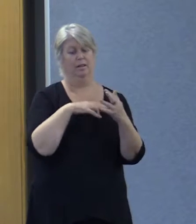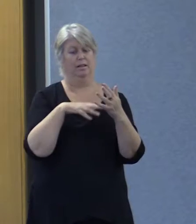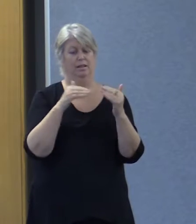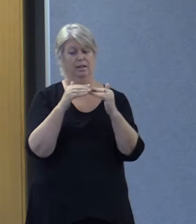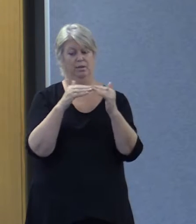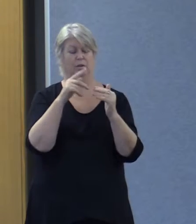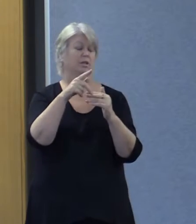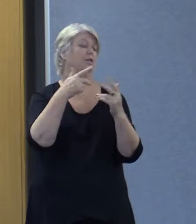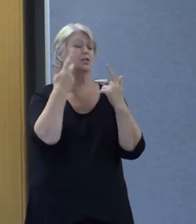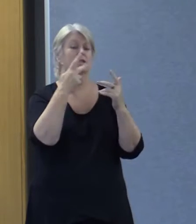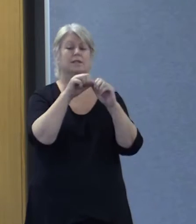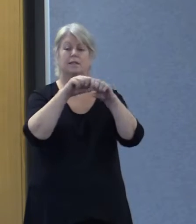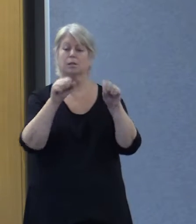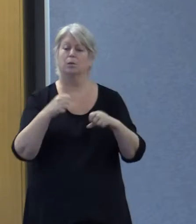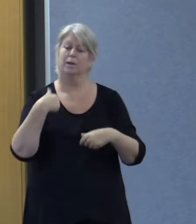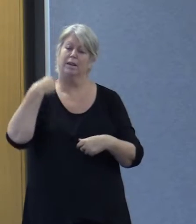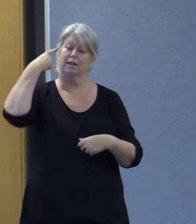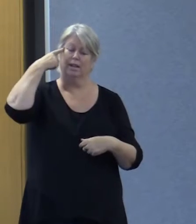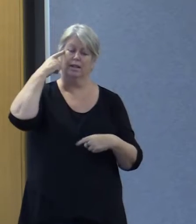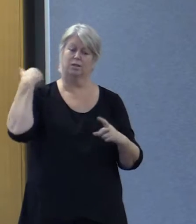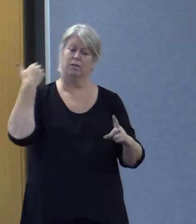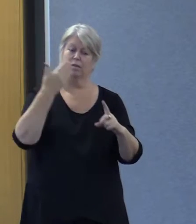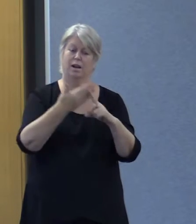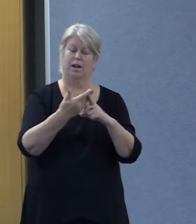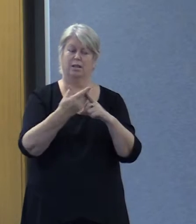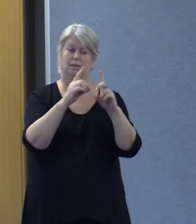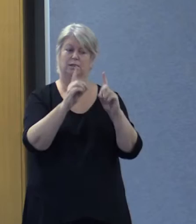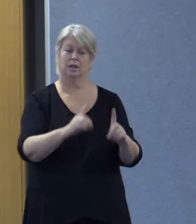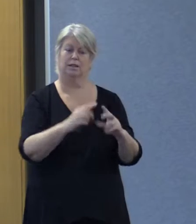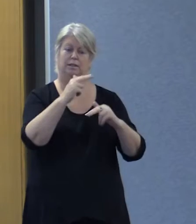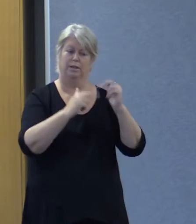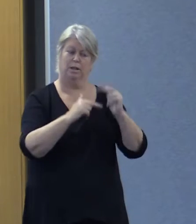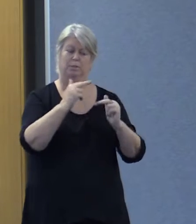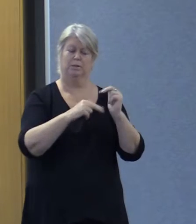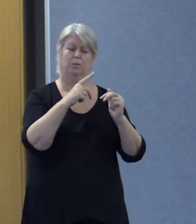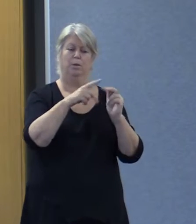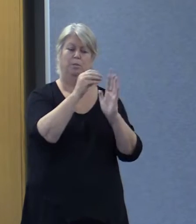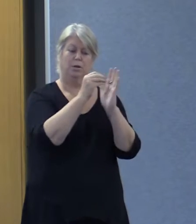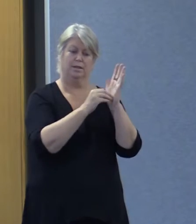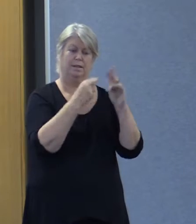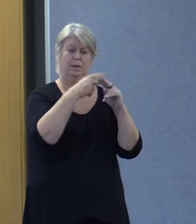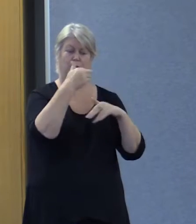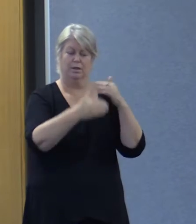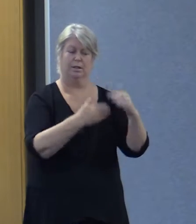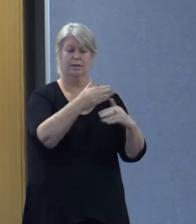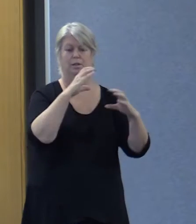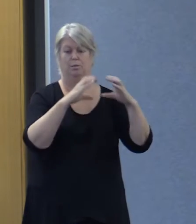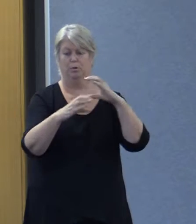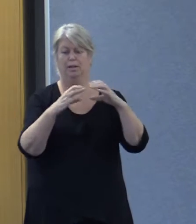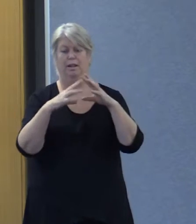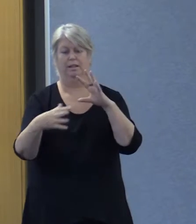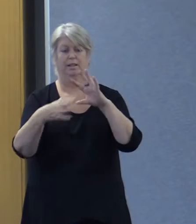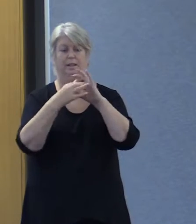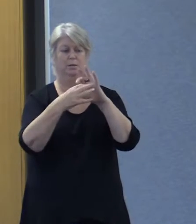reflects a system that we think so far has been designed, developed with policy processes, communication and